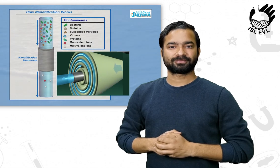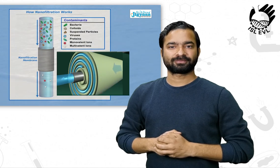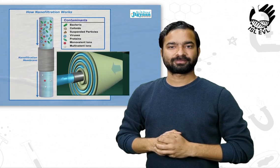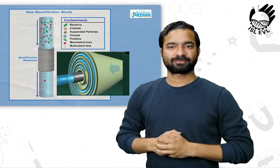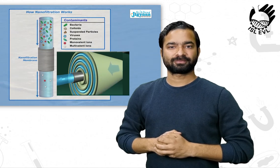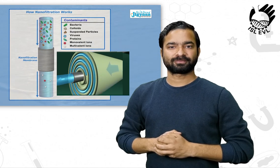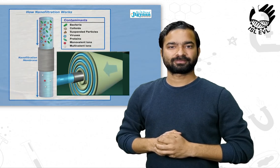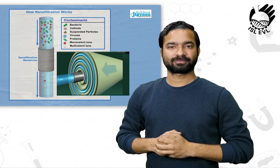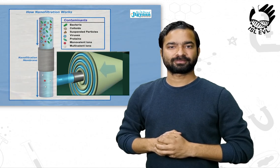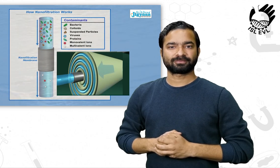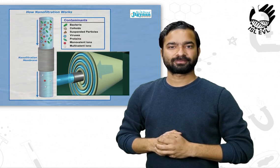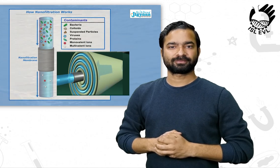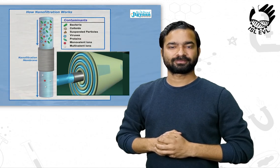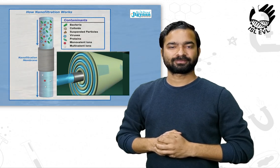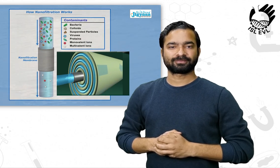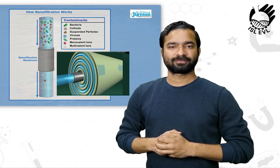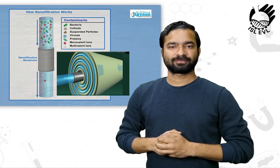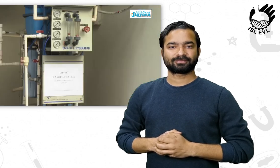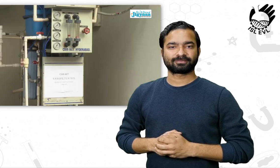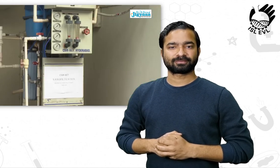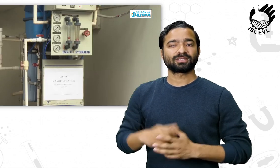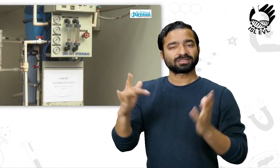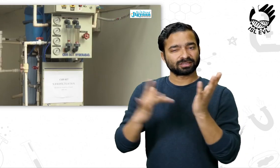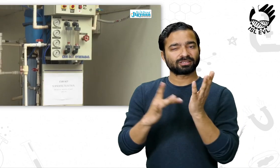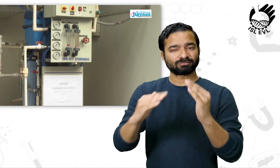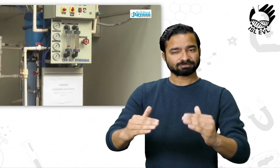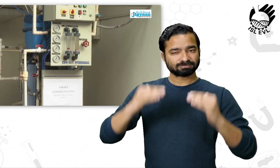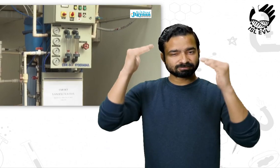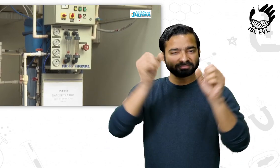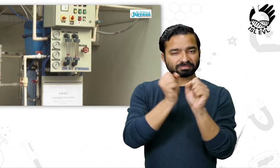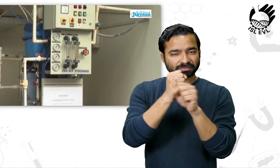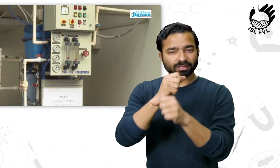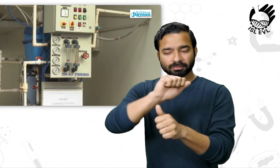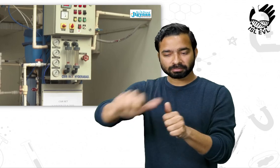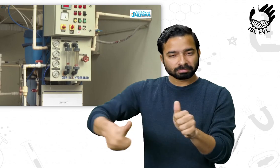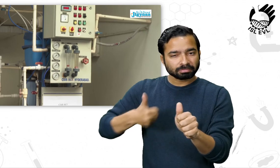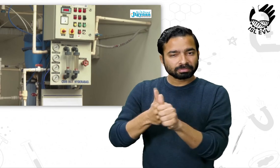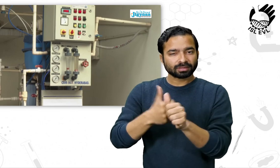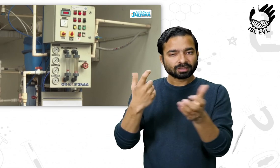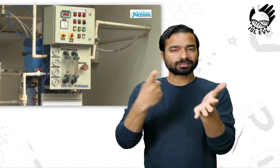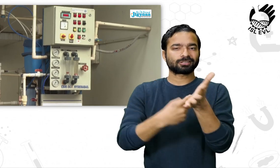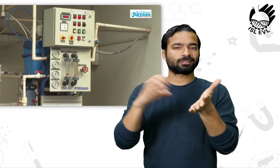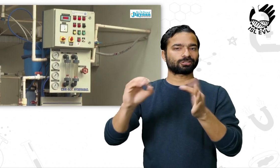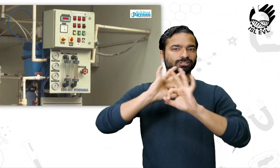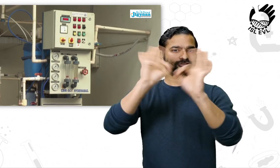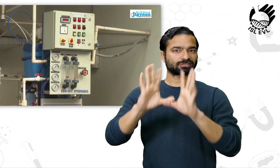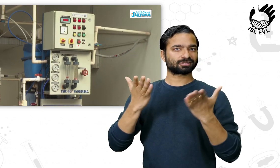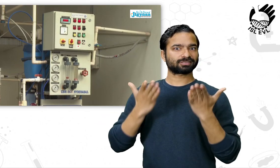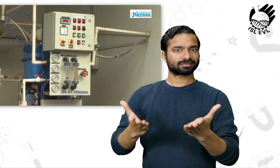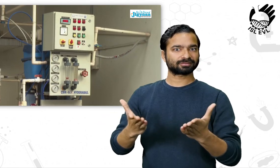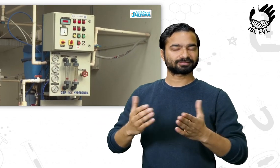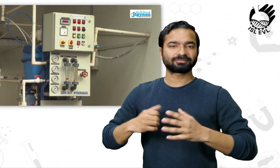are essential for humans. This technology is alternative to reverse osmosis.